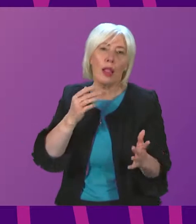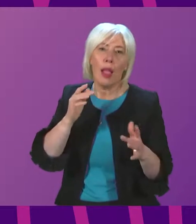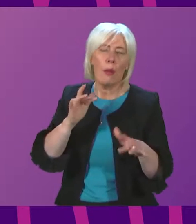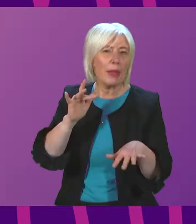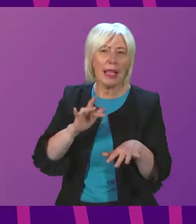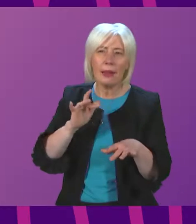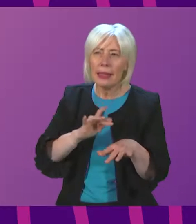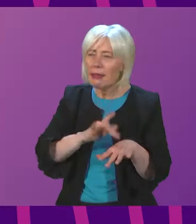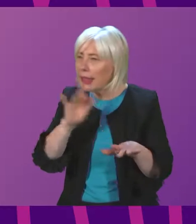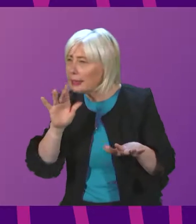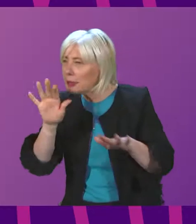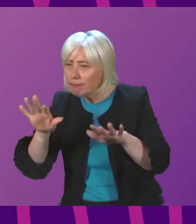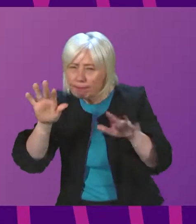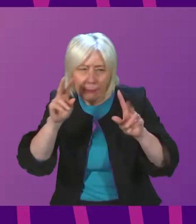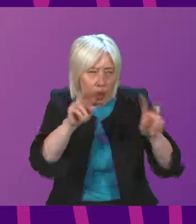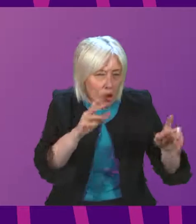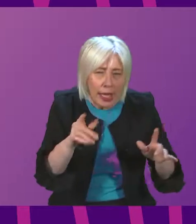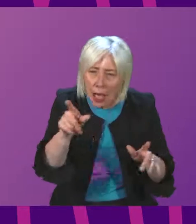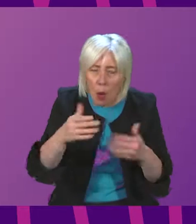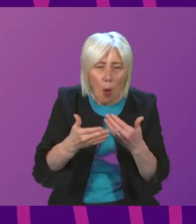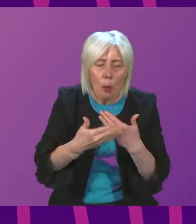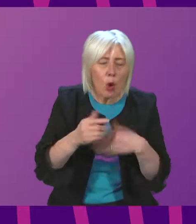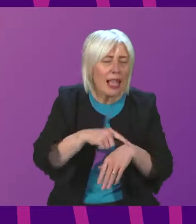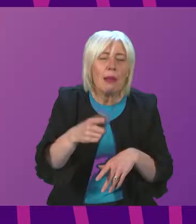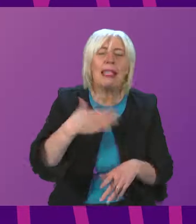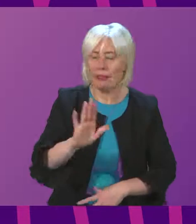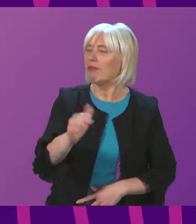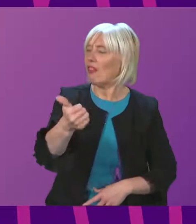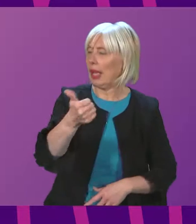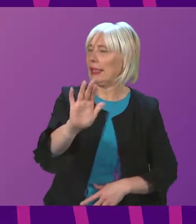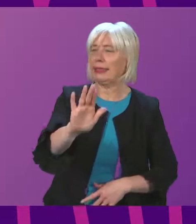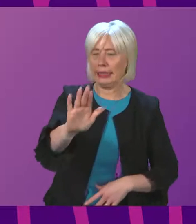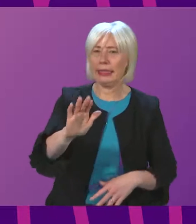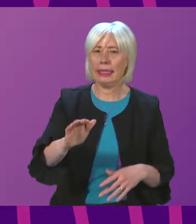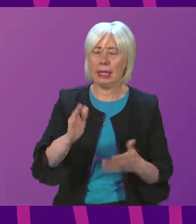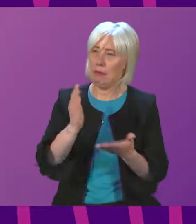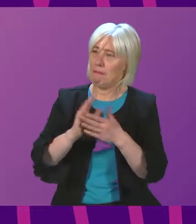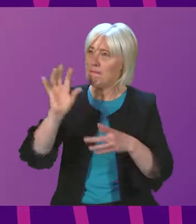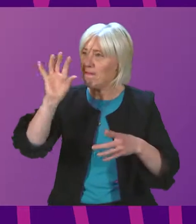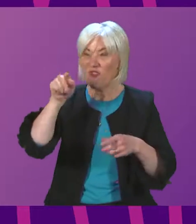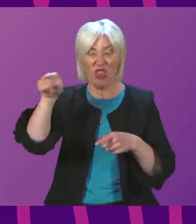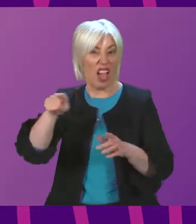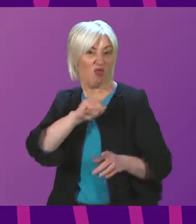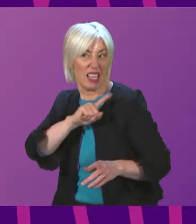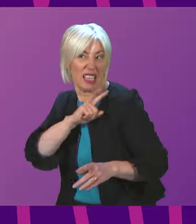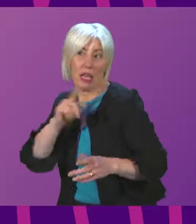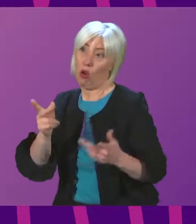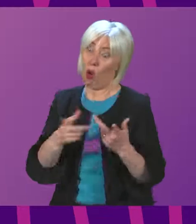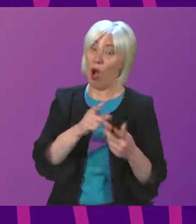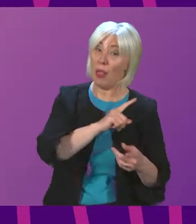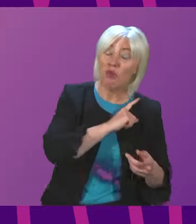approach to make sure that if people need a bit more time to get them installed, whether it's for that reason or any other